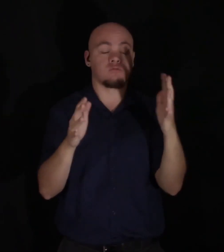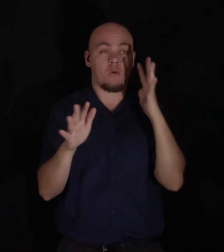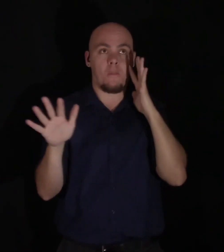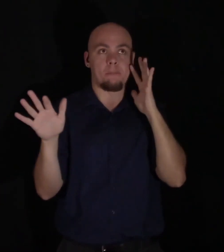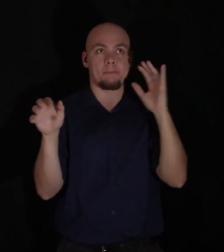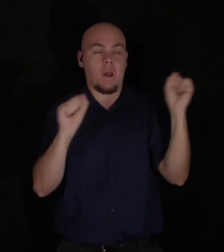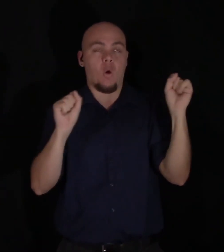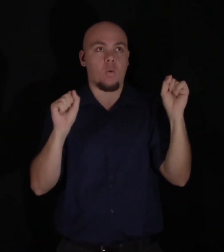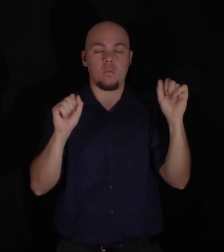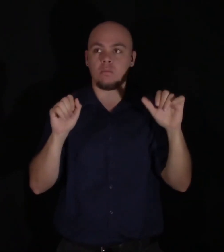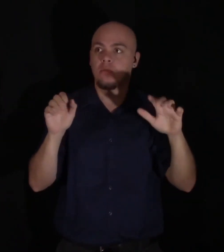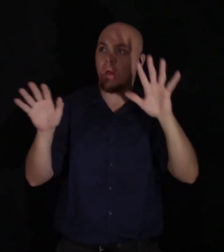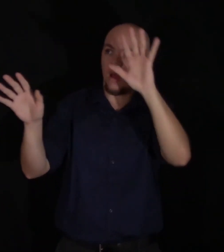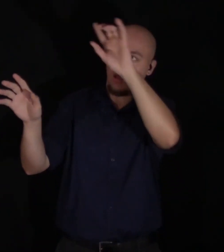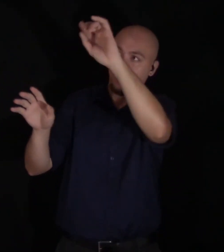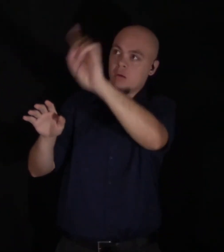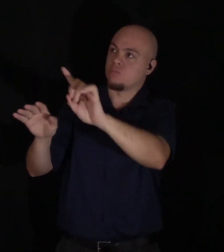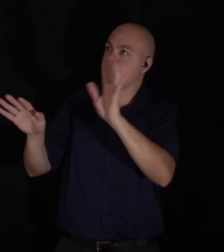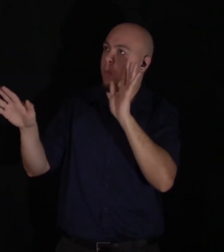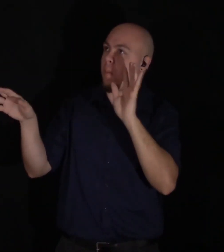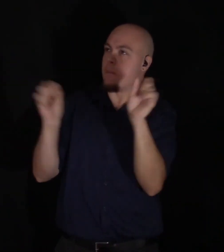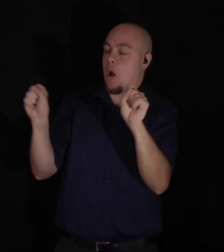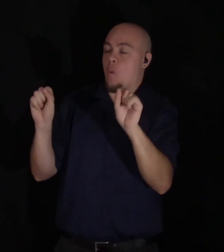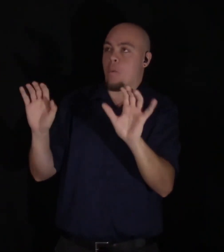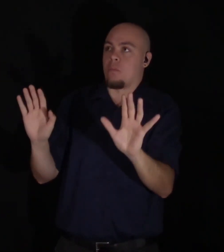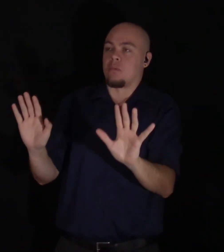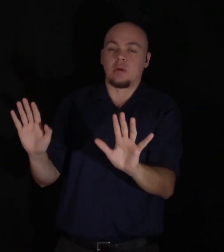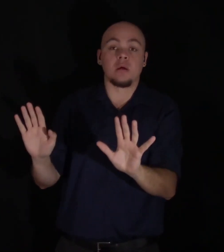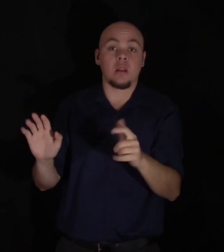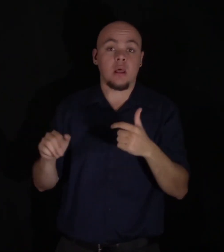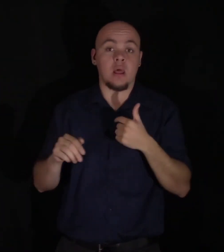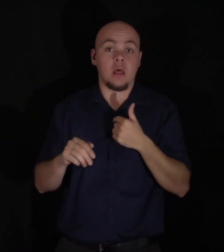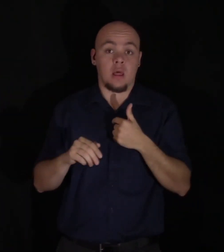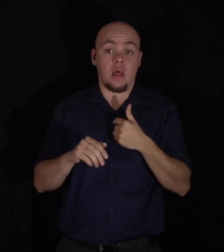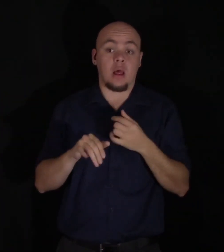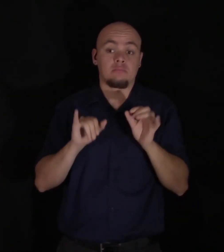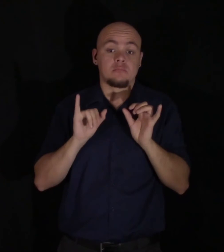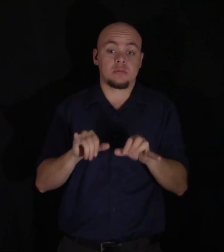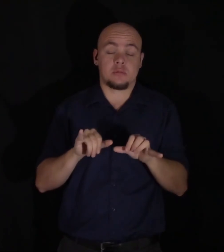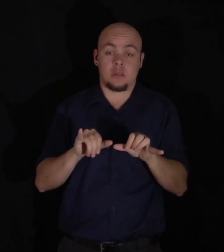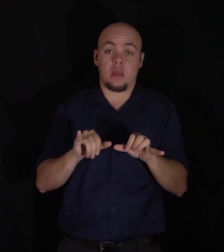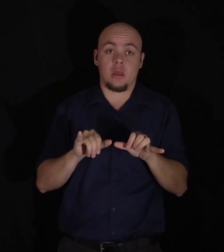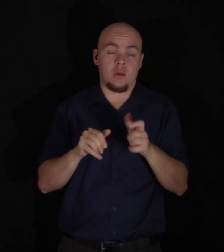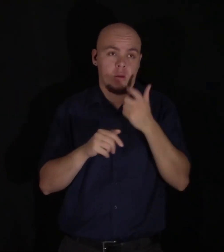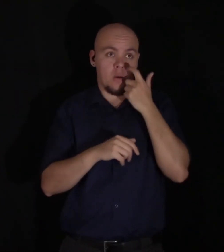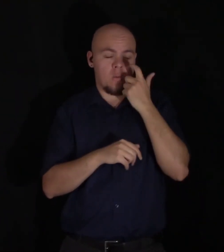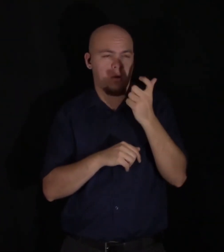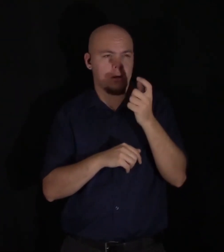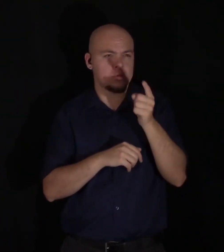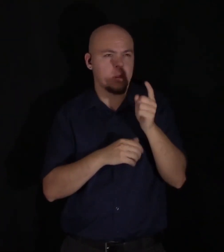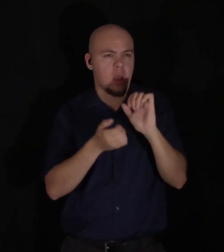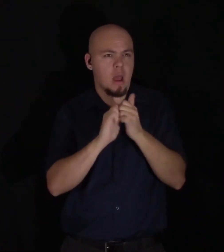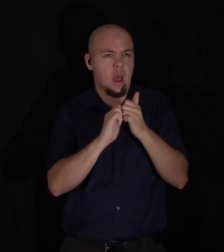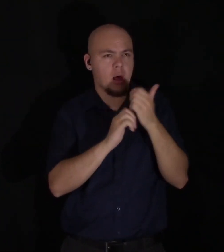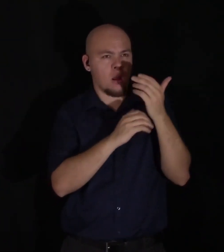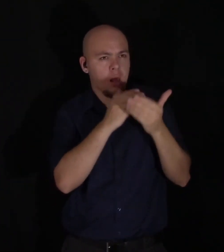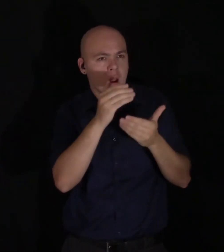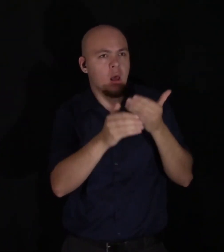quarters of the heavens. I remained while the storm lasted, watching its progress with curiosity and delight.